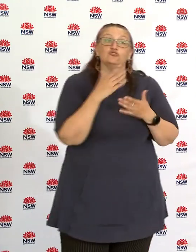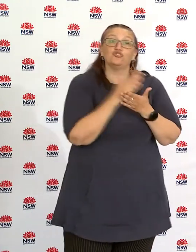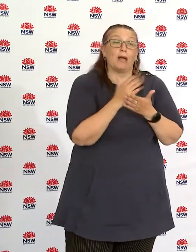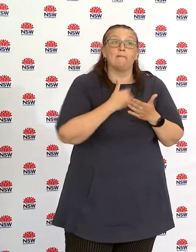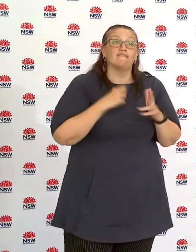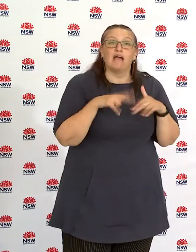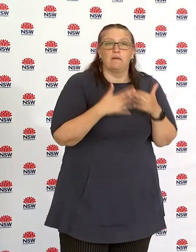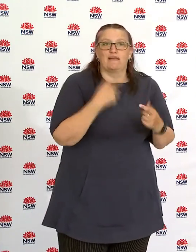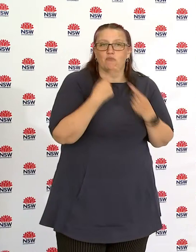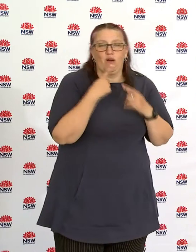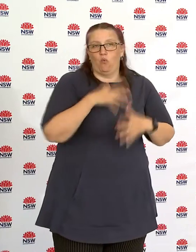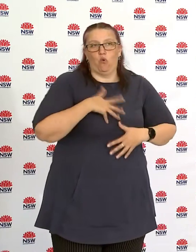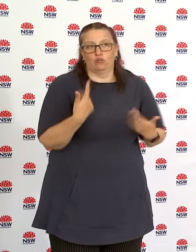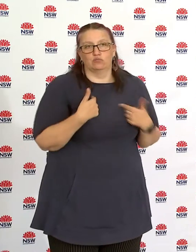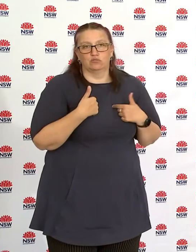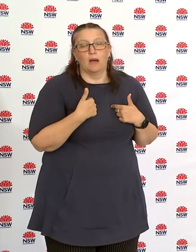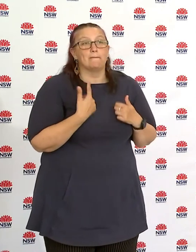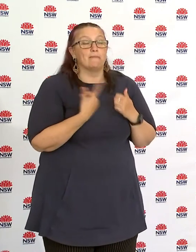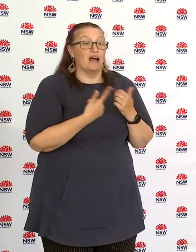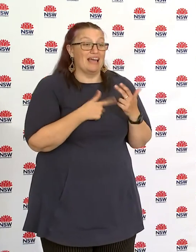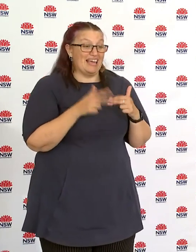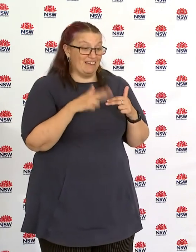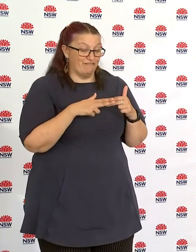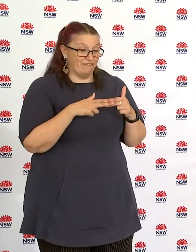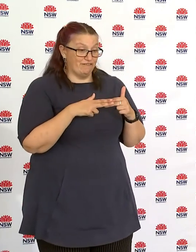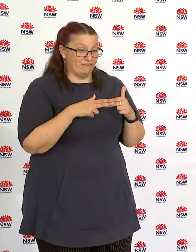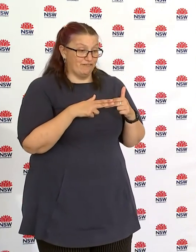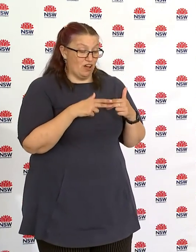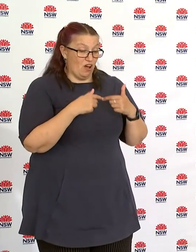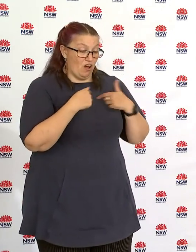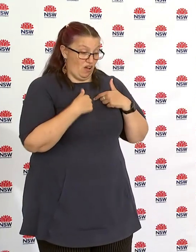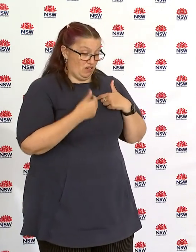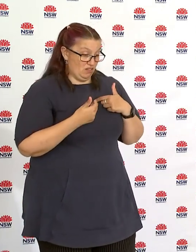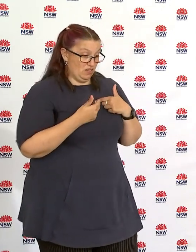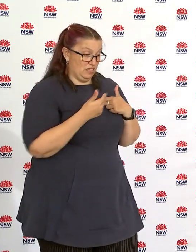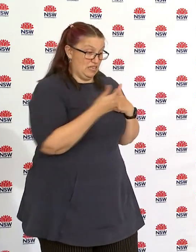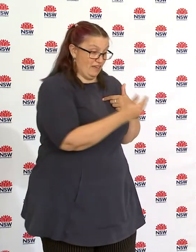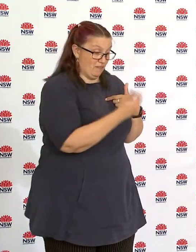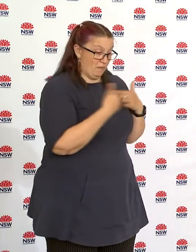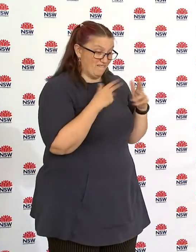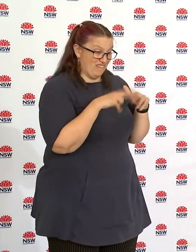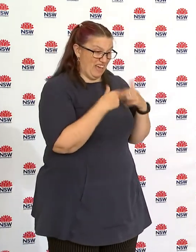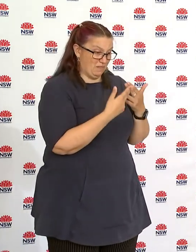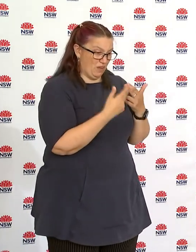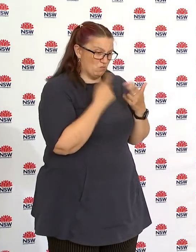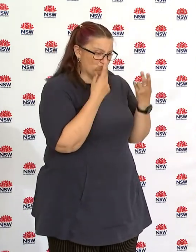i couldn't think of anything worse than passing on the disease to those you love the most and then have them die